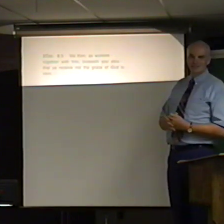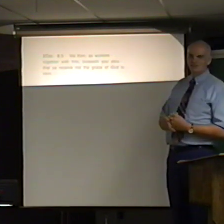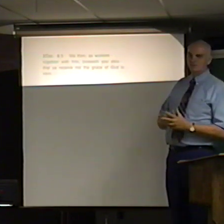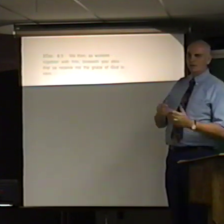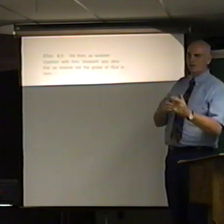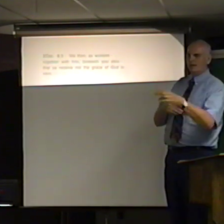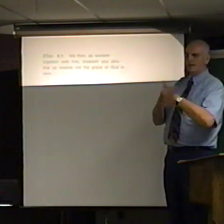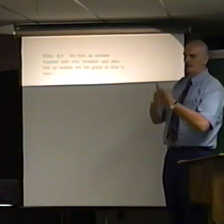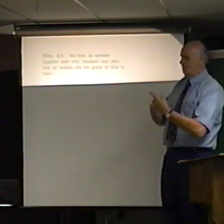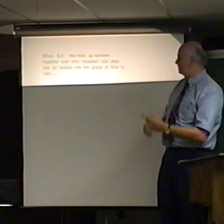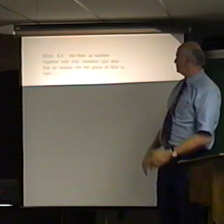Goodness.